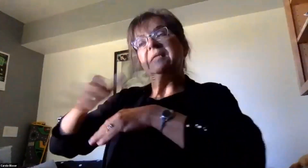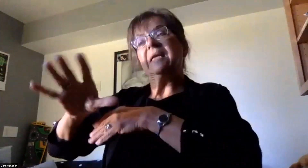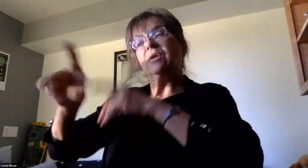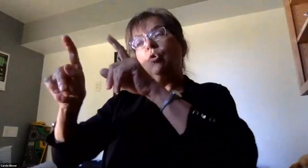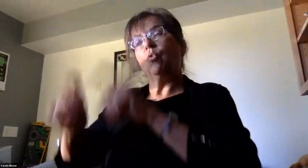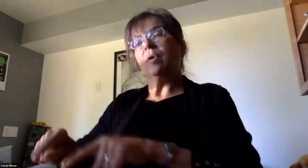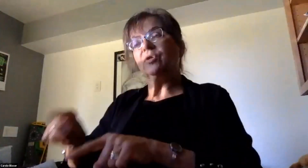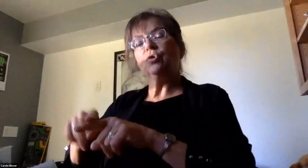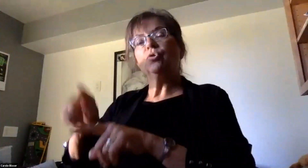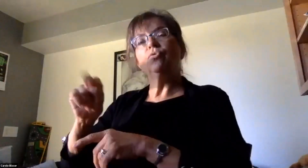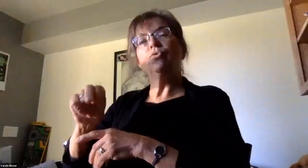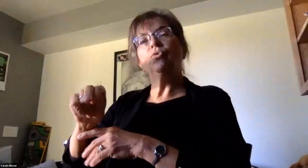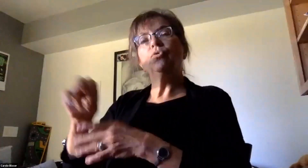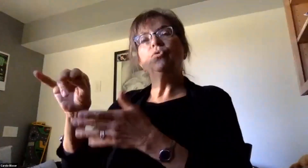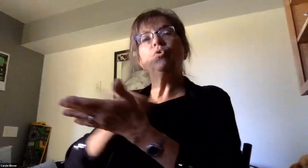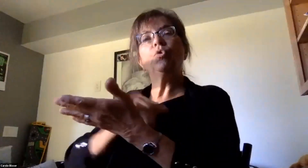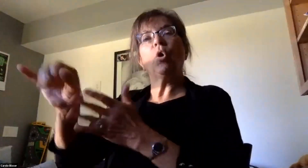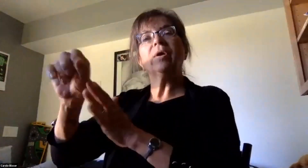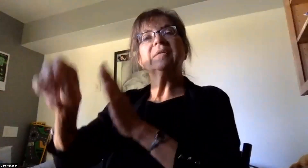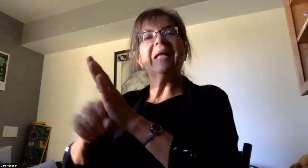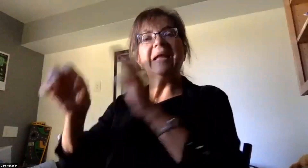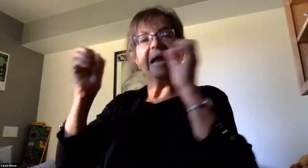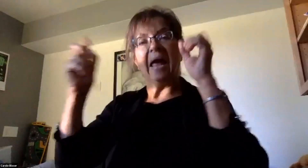State Education Department for further guidance.